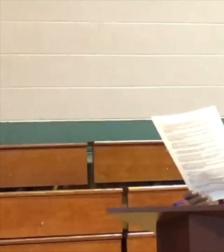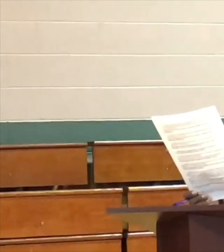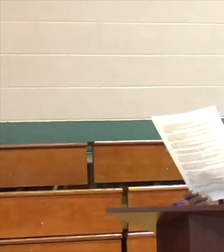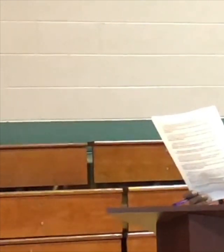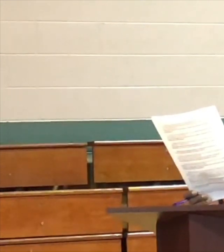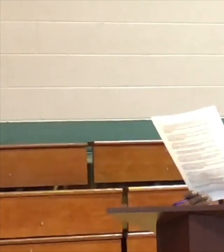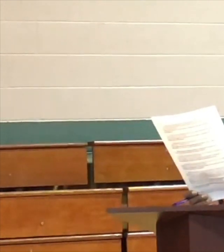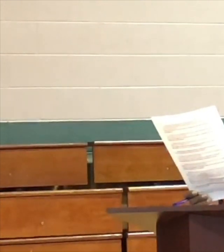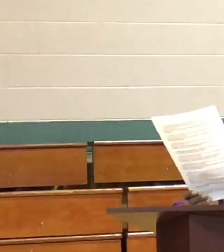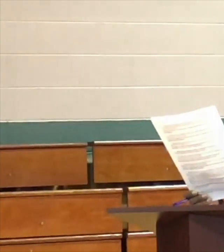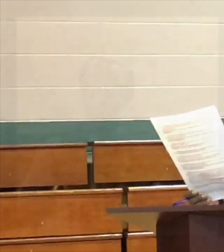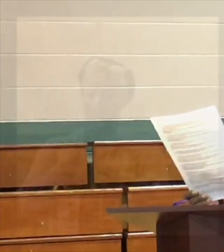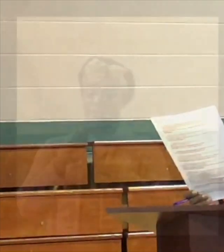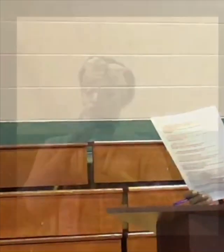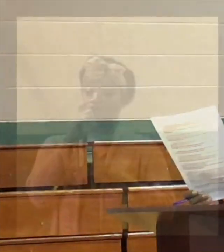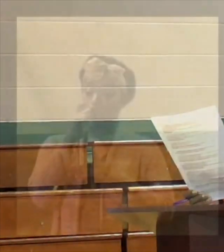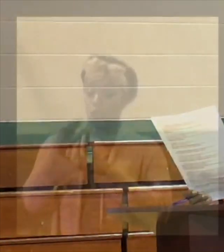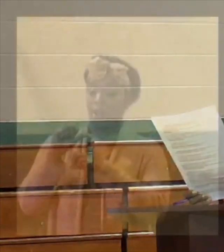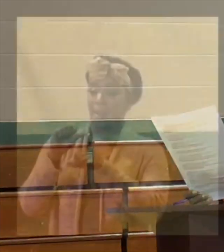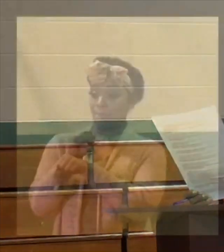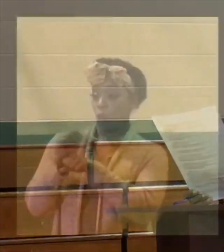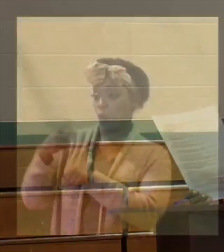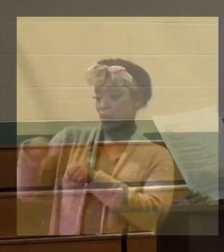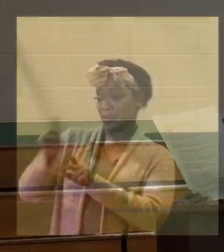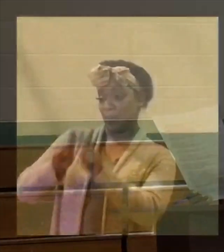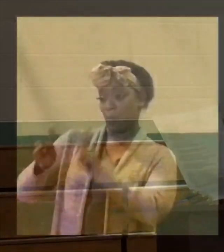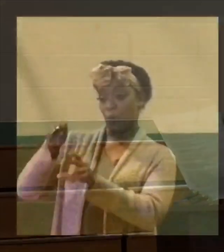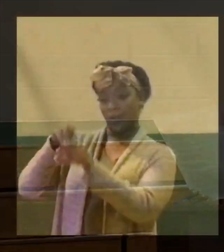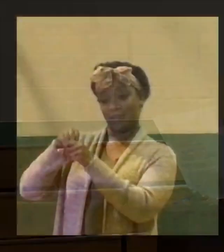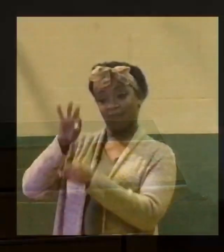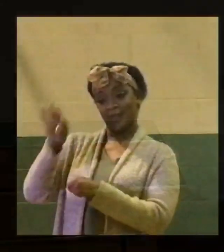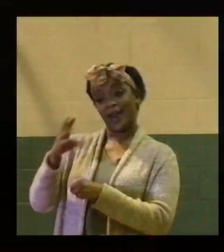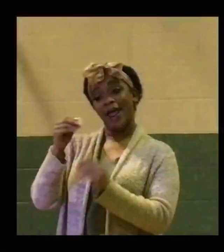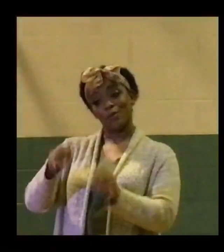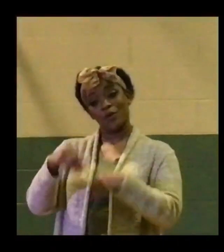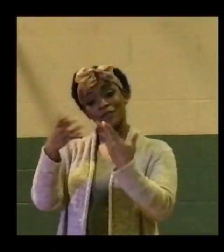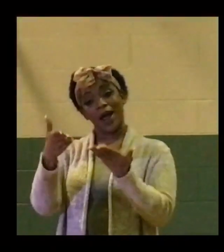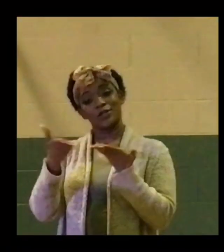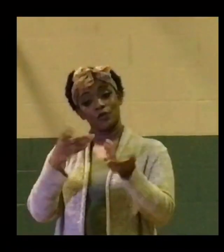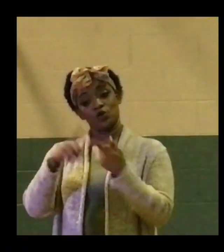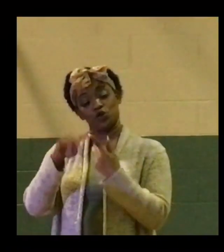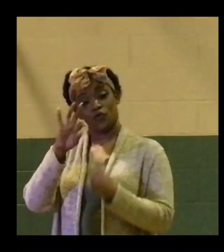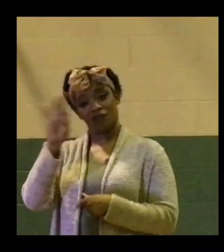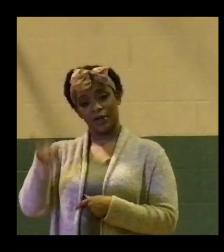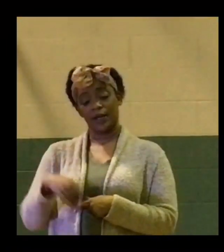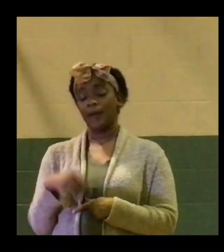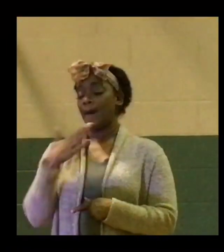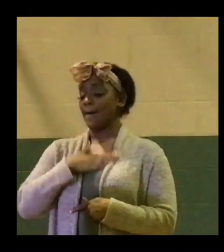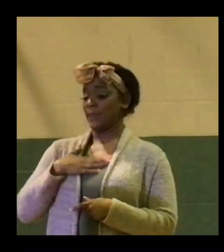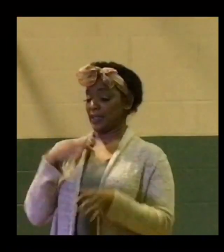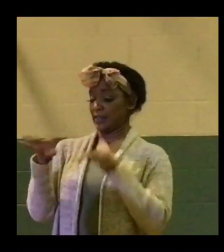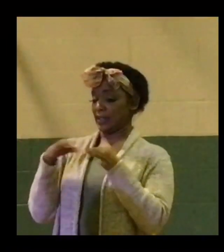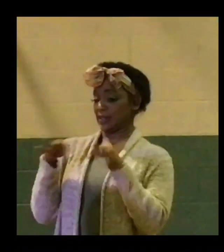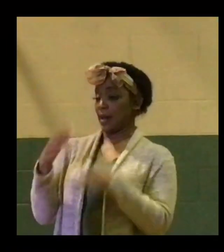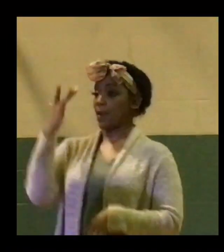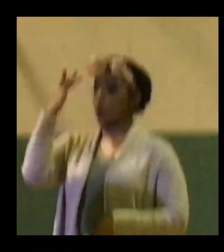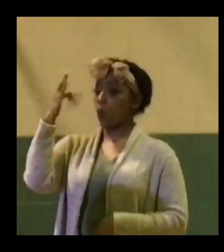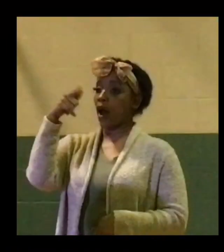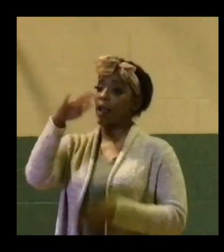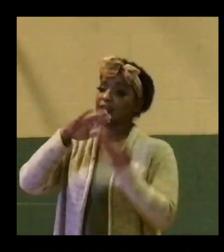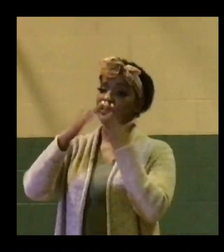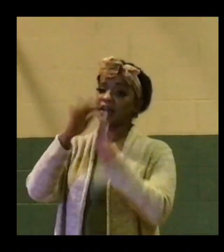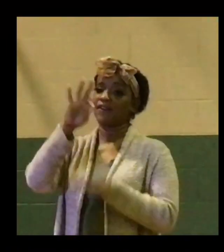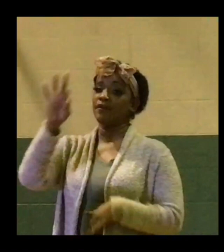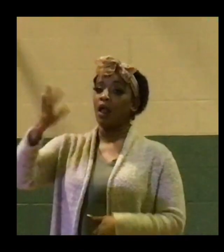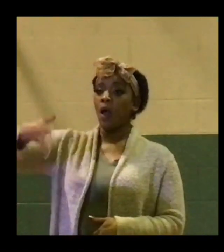from Flint and provides services to Flint. Please explain why the city has withheld payment to